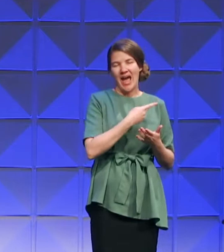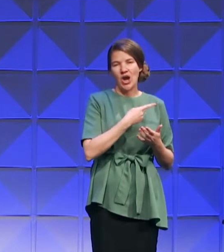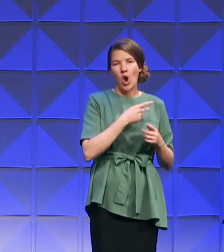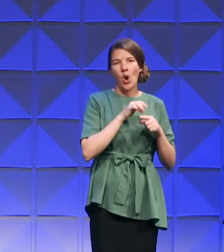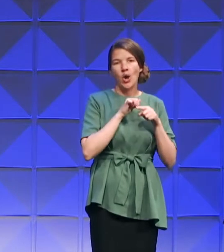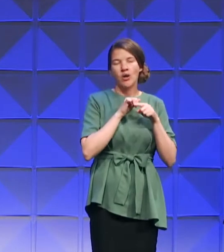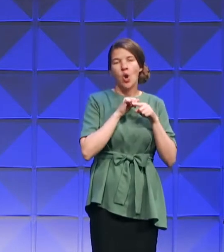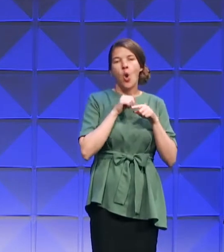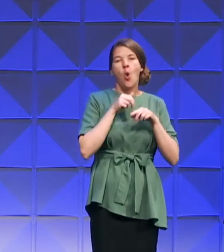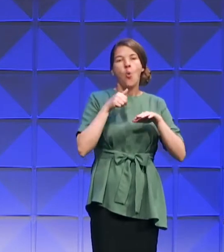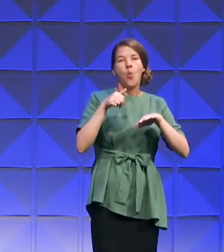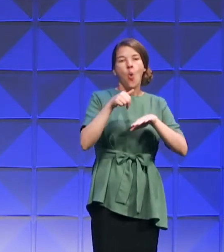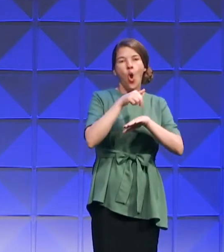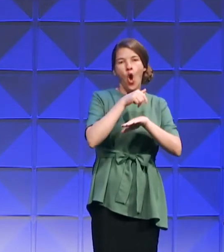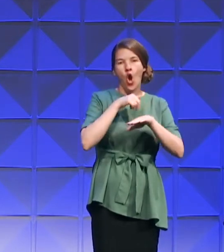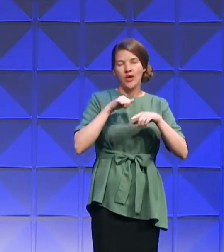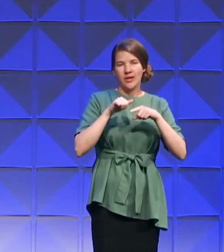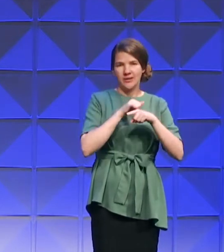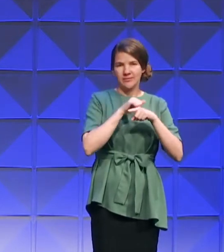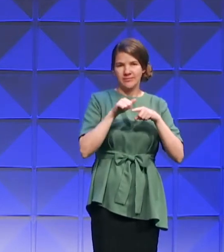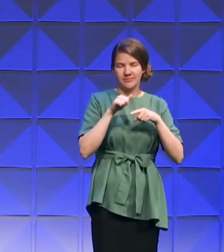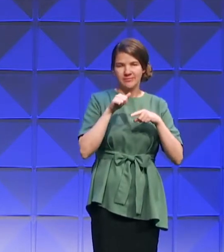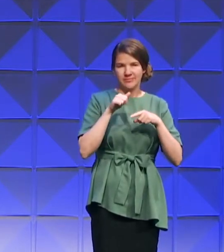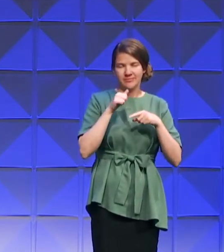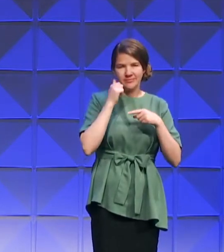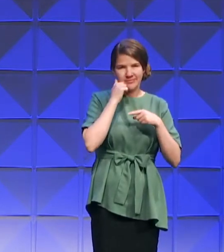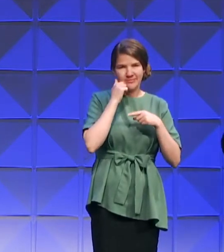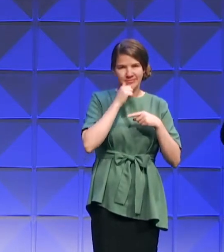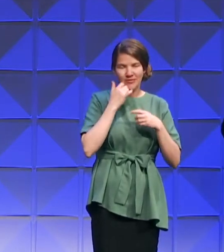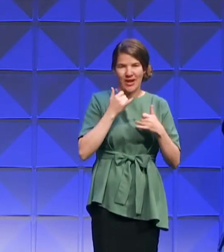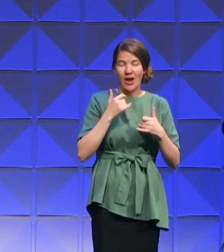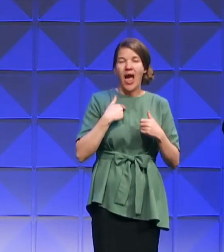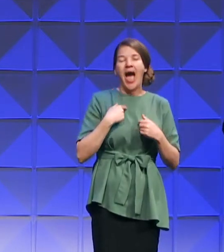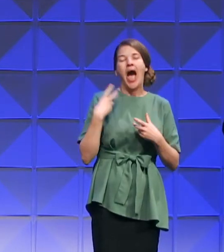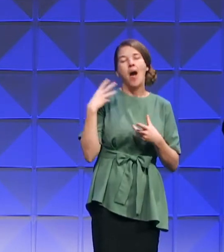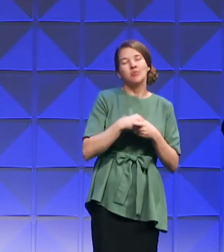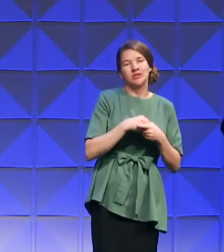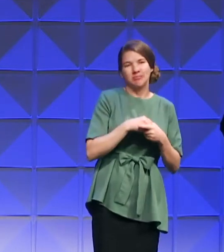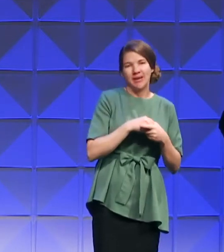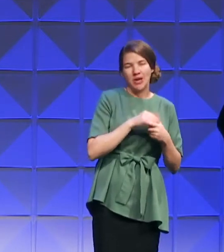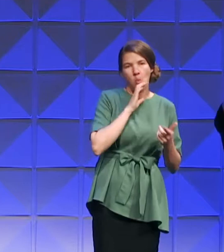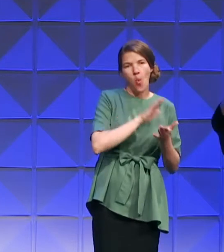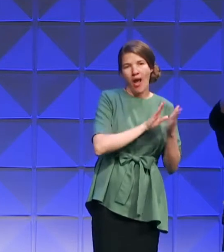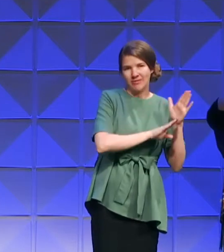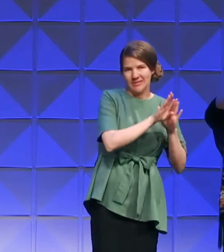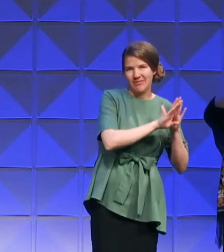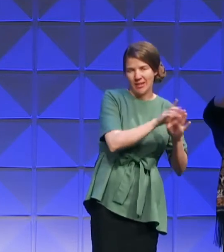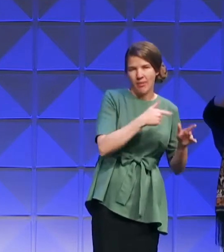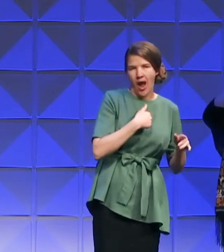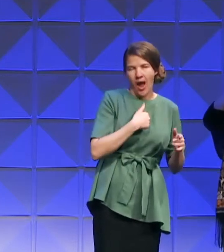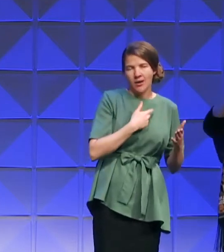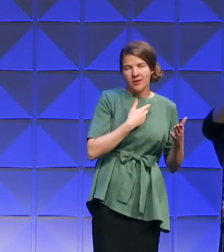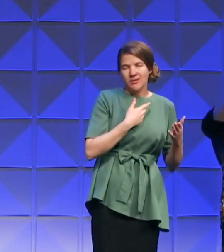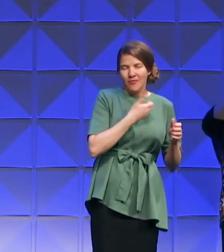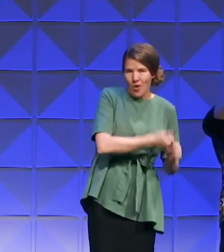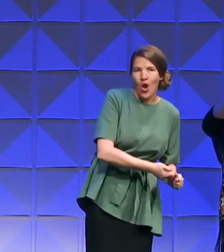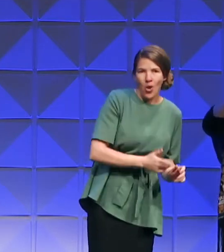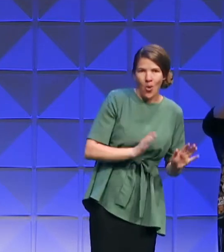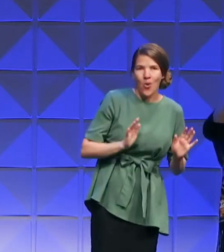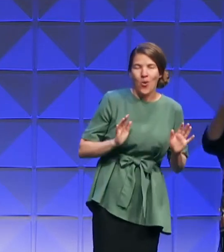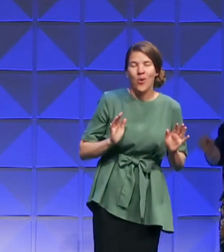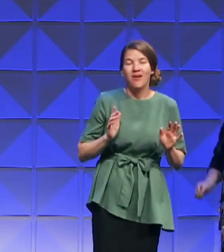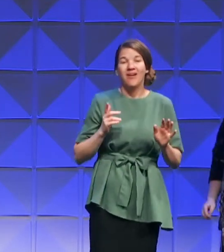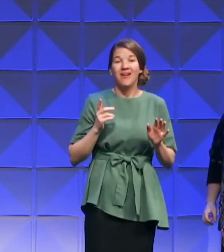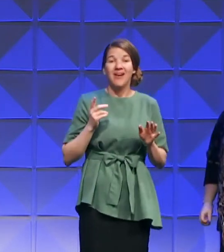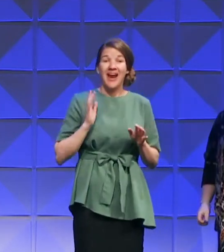I'm participating in a walking program that she's created for us. And we